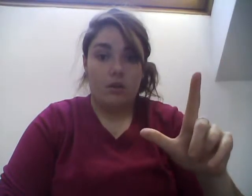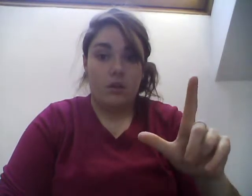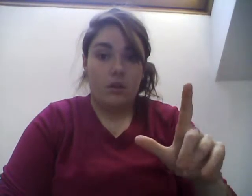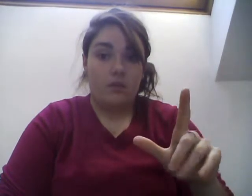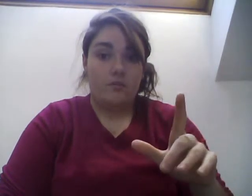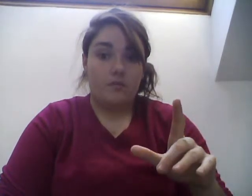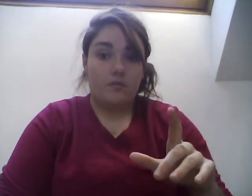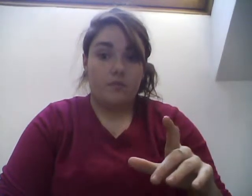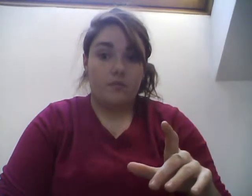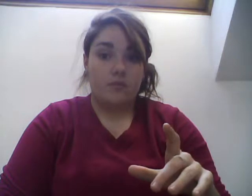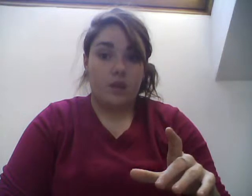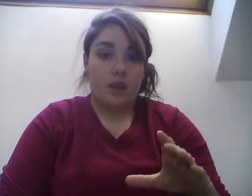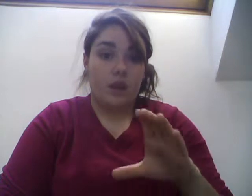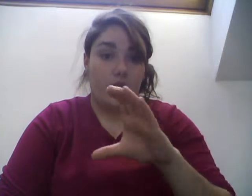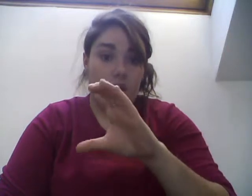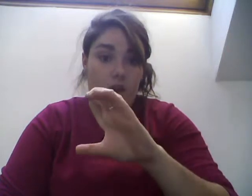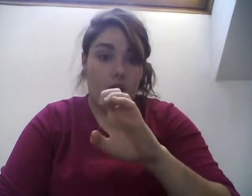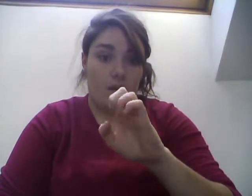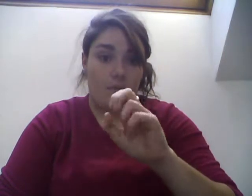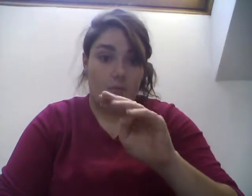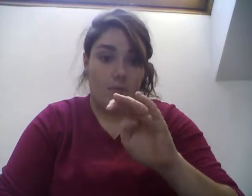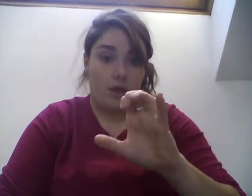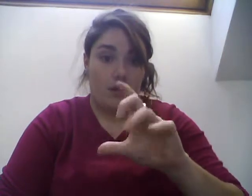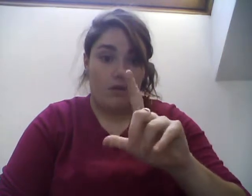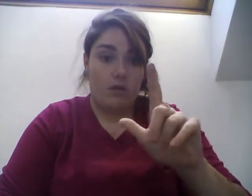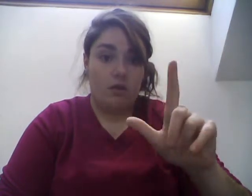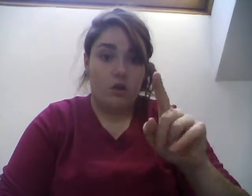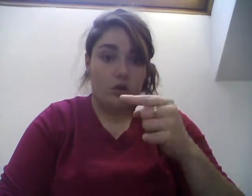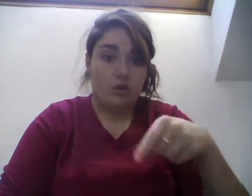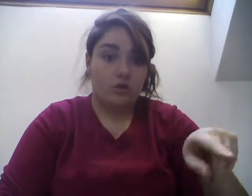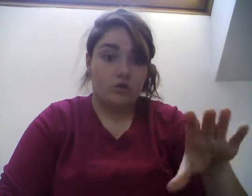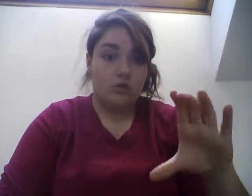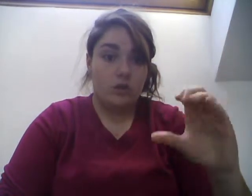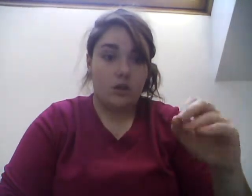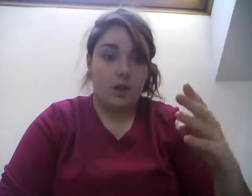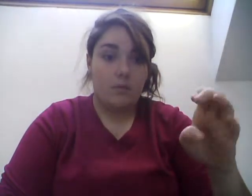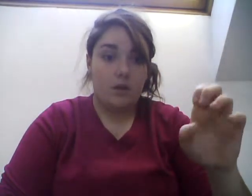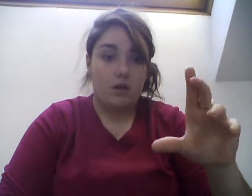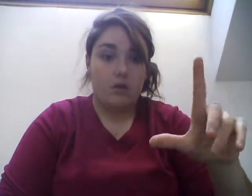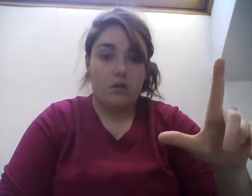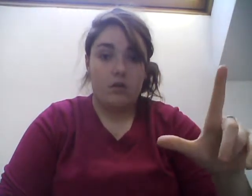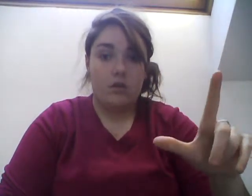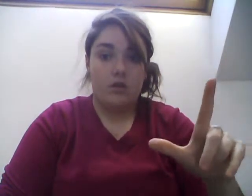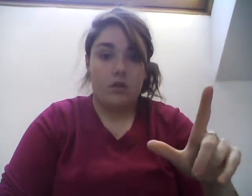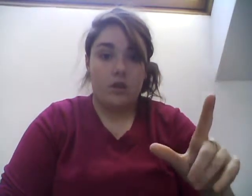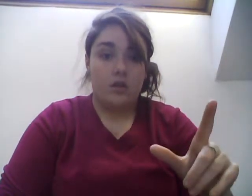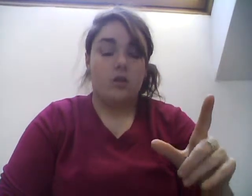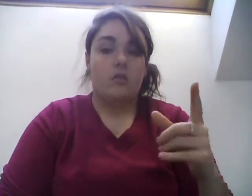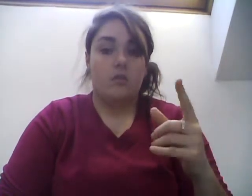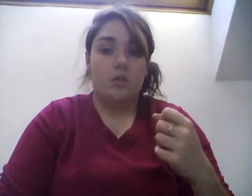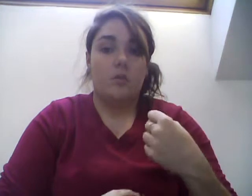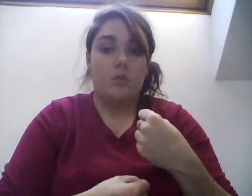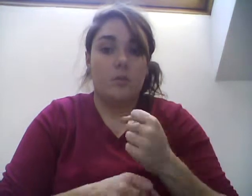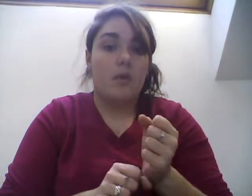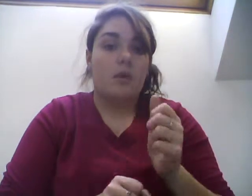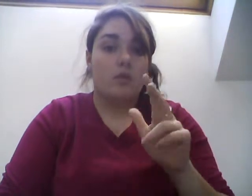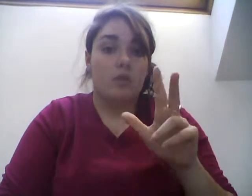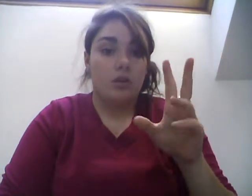And then your body would use just one of these. Even though you've made 36, right? Your body would use one of those. So